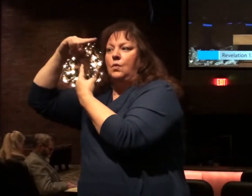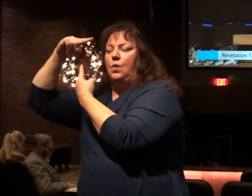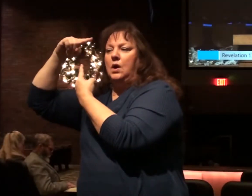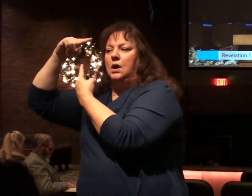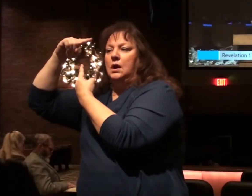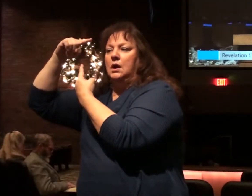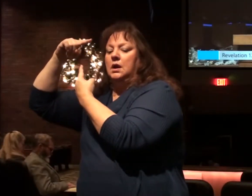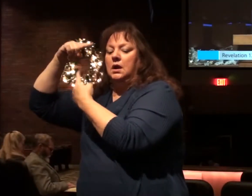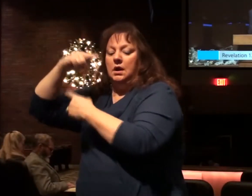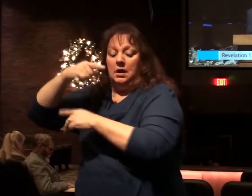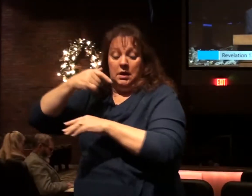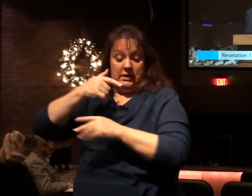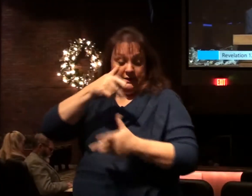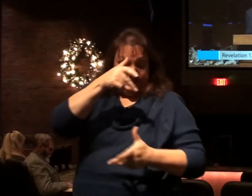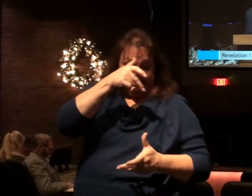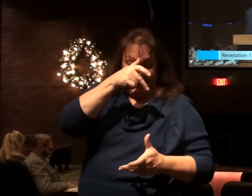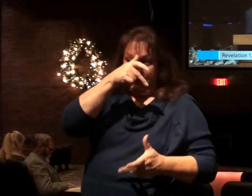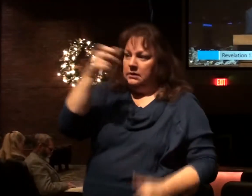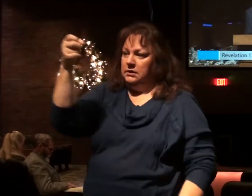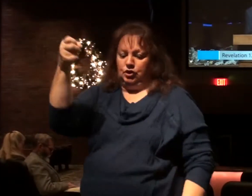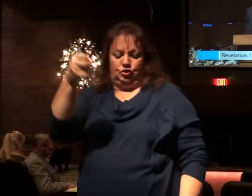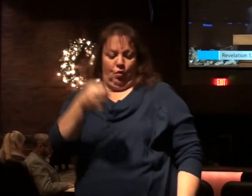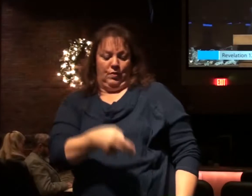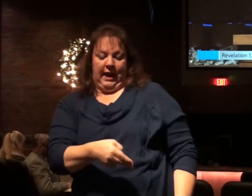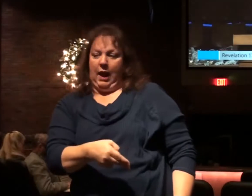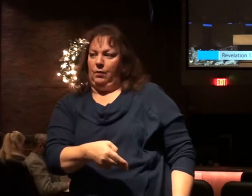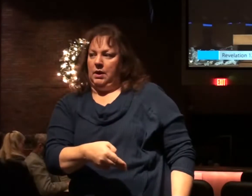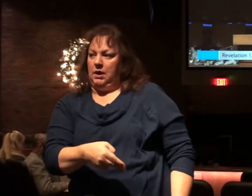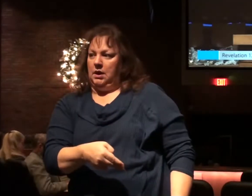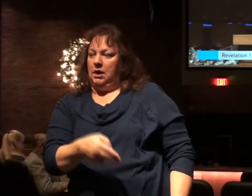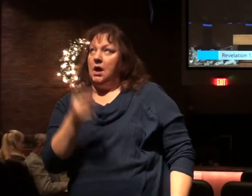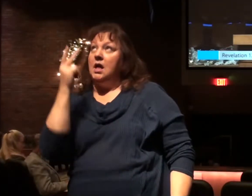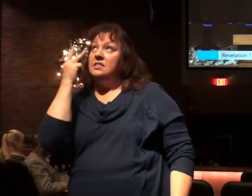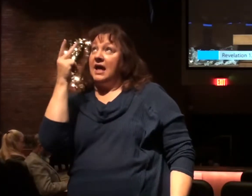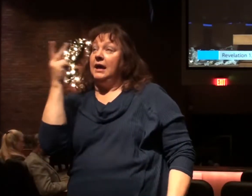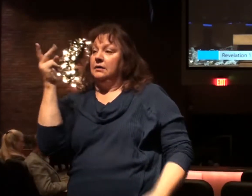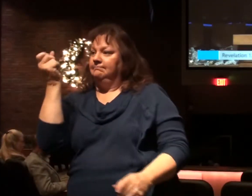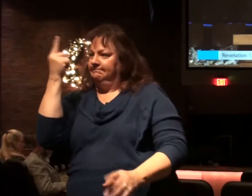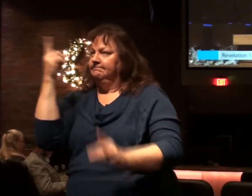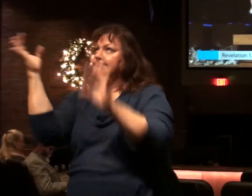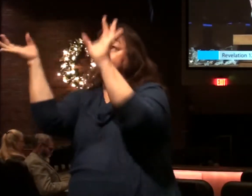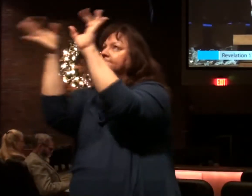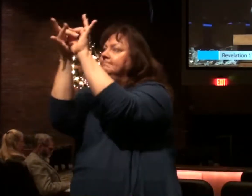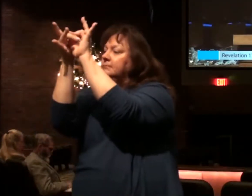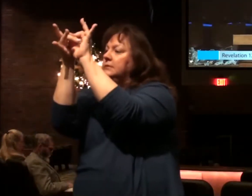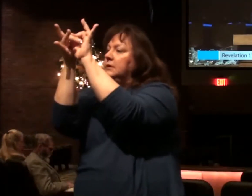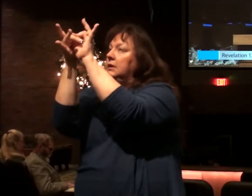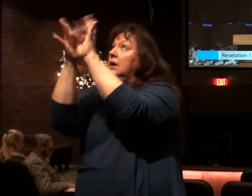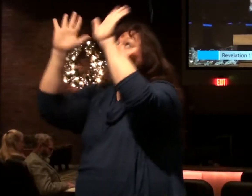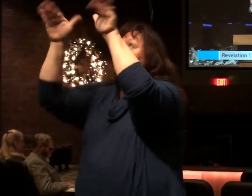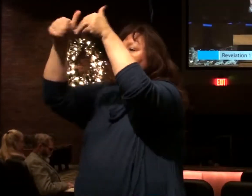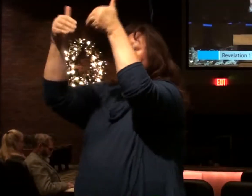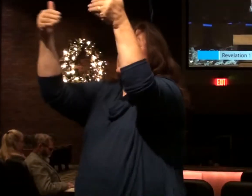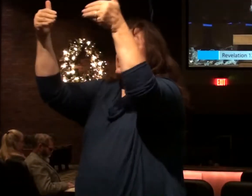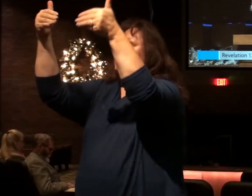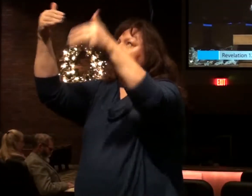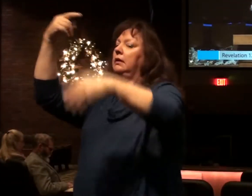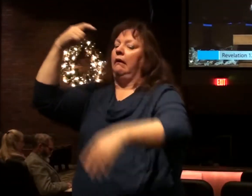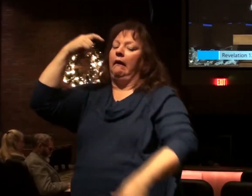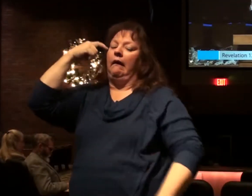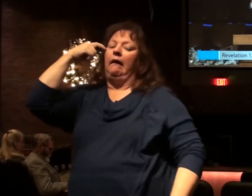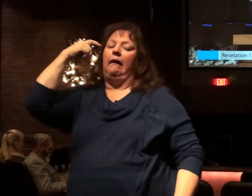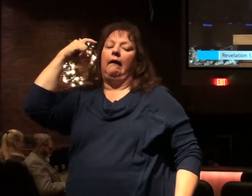the accuser of our brethren has been thrown down. So they see the connection. Those in heaven will recognize